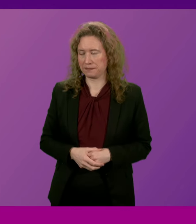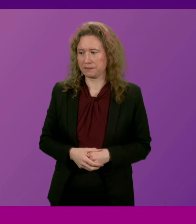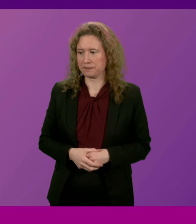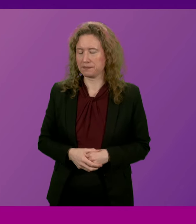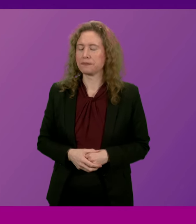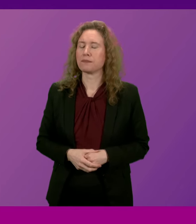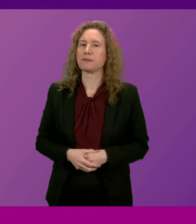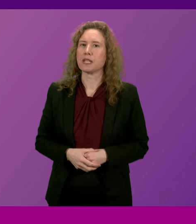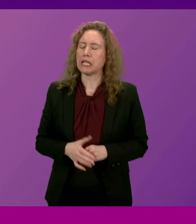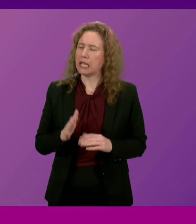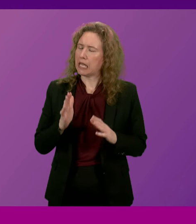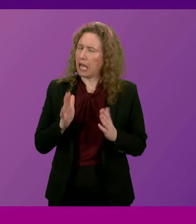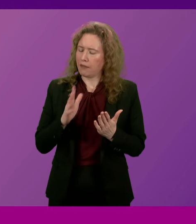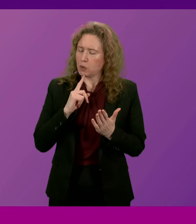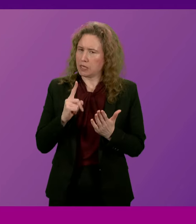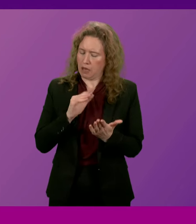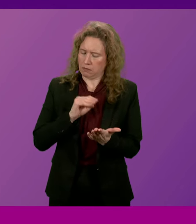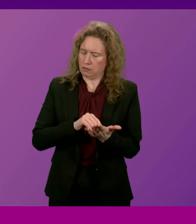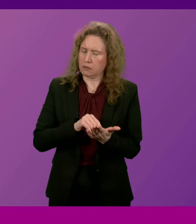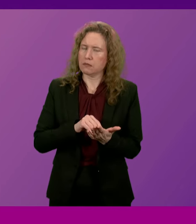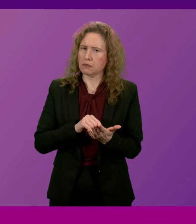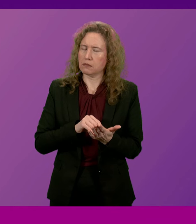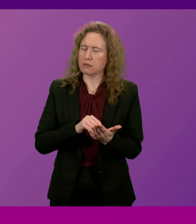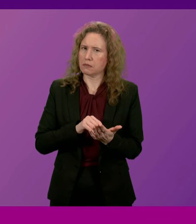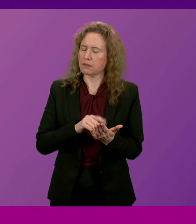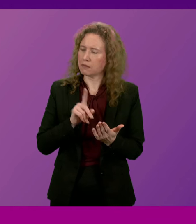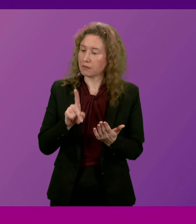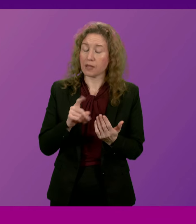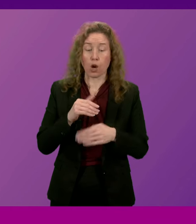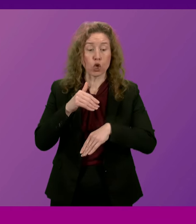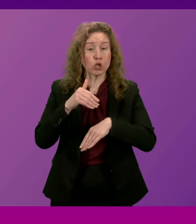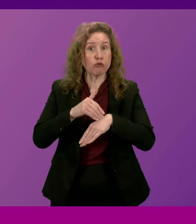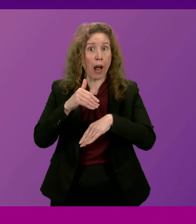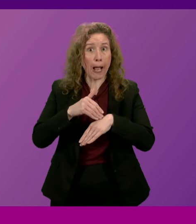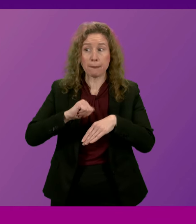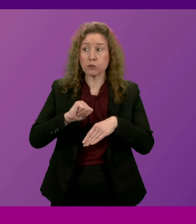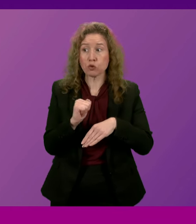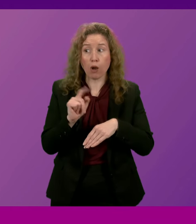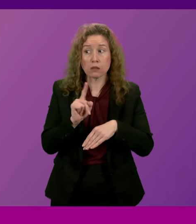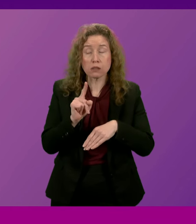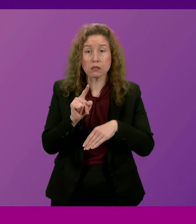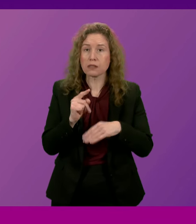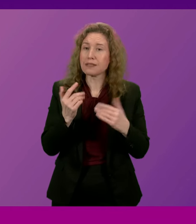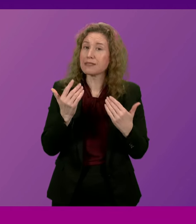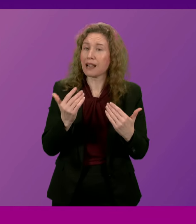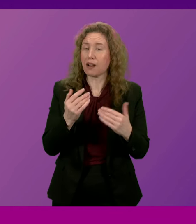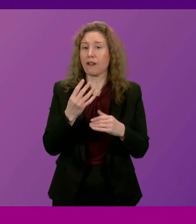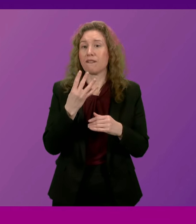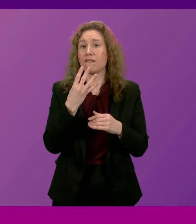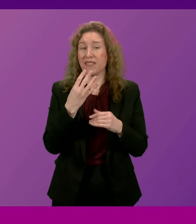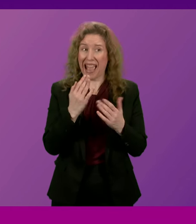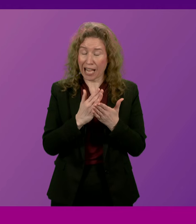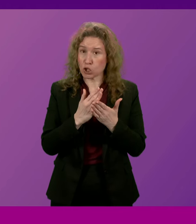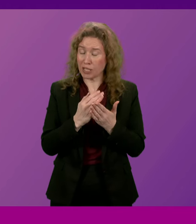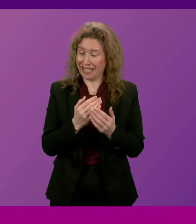I think I have to put on the record the fact that levels of crime in Scotland are currently at 40-year